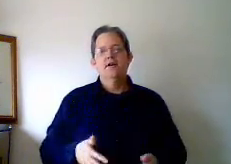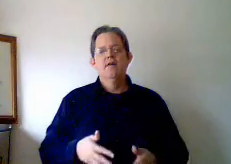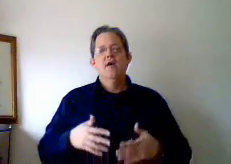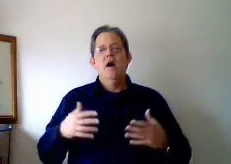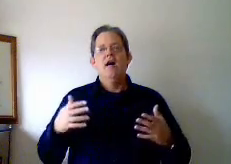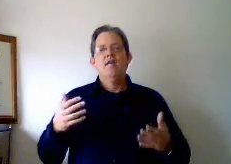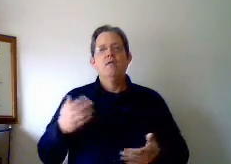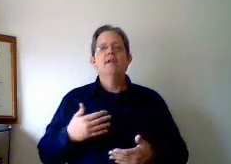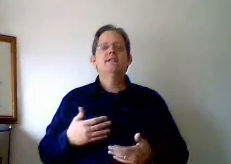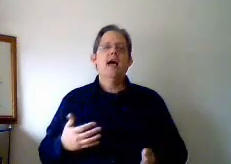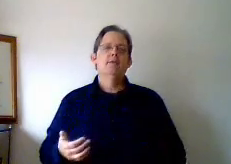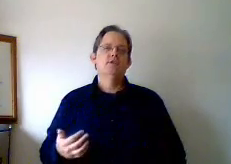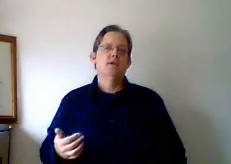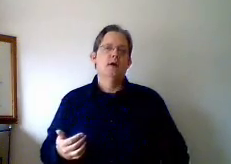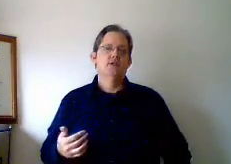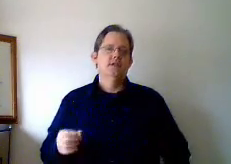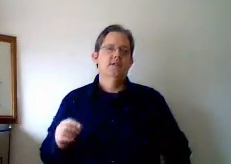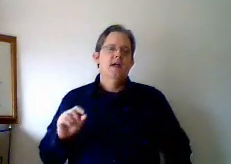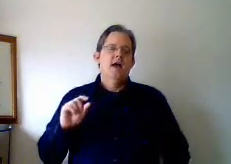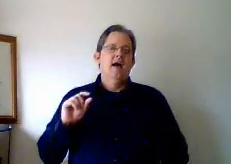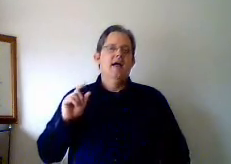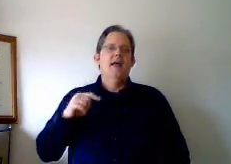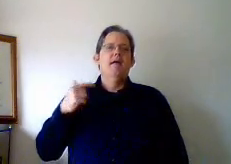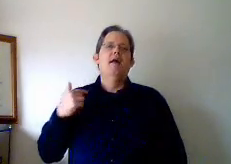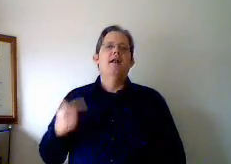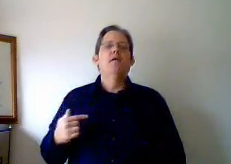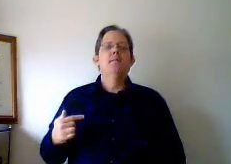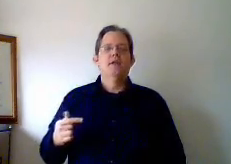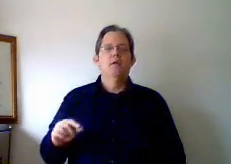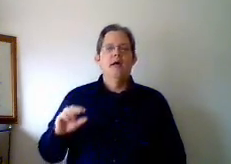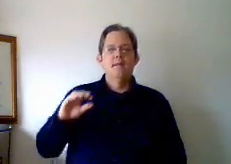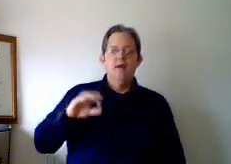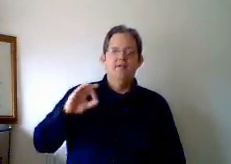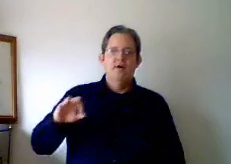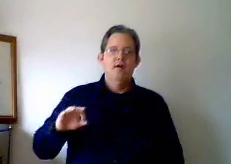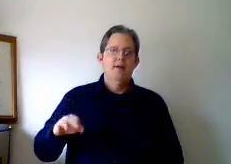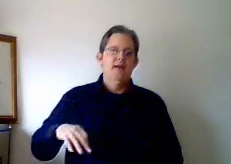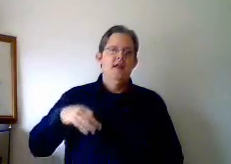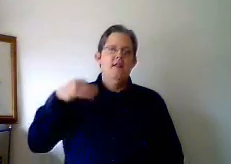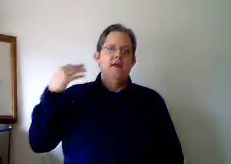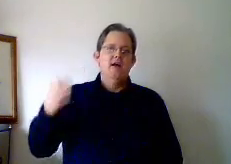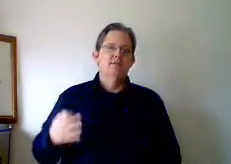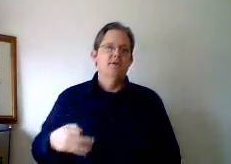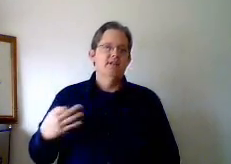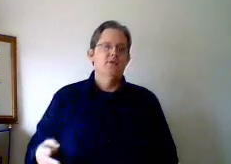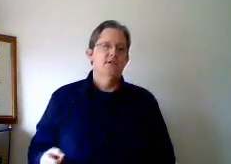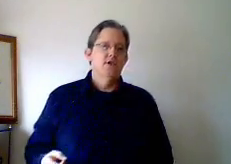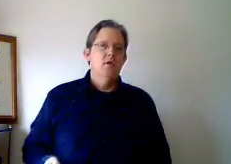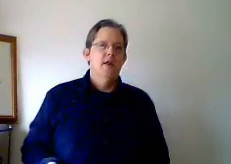of reestablishing questions in another particular way about affirming the customer's interest all the way